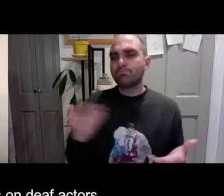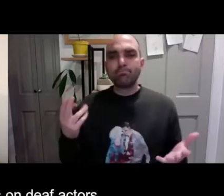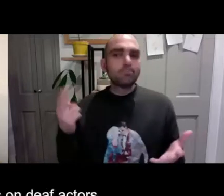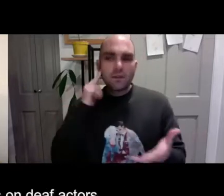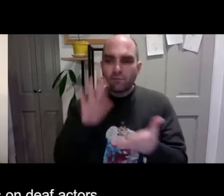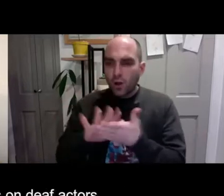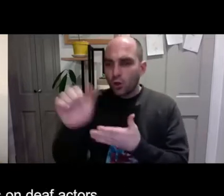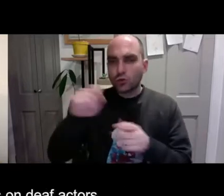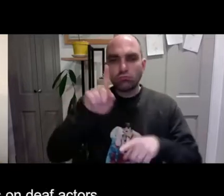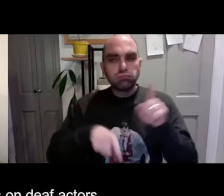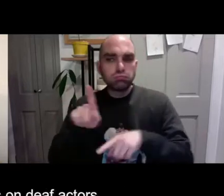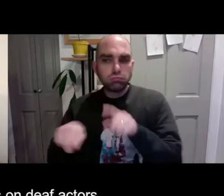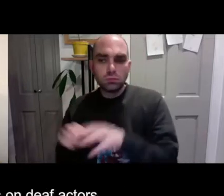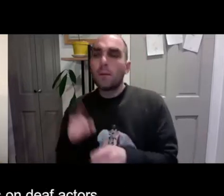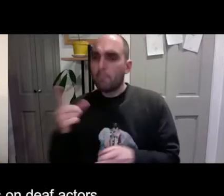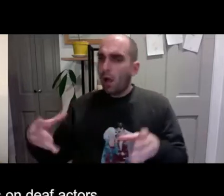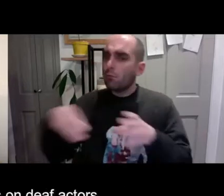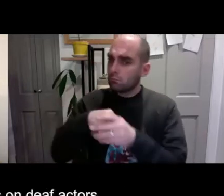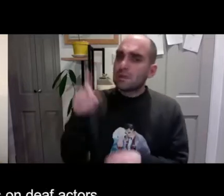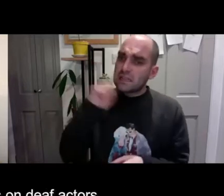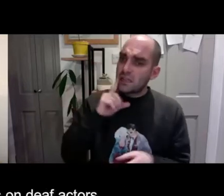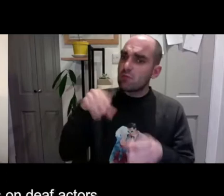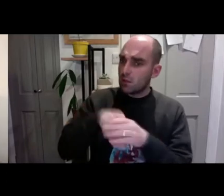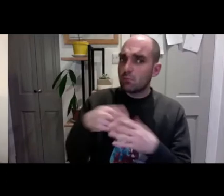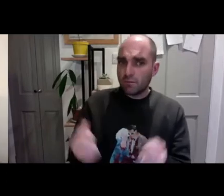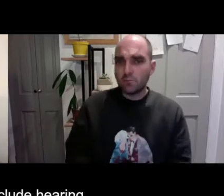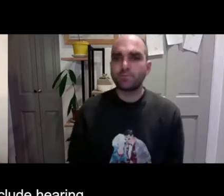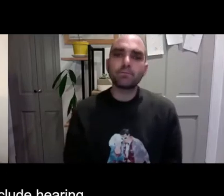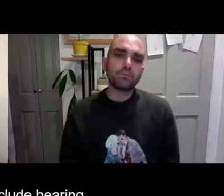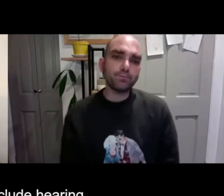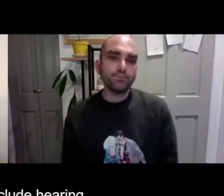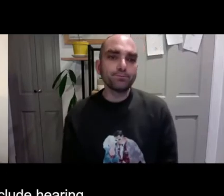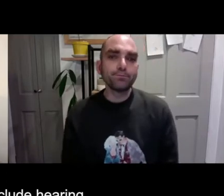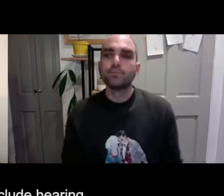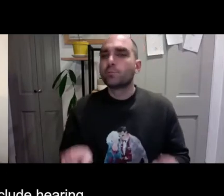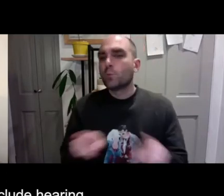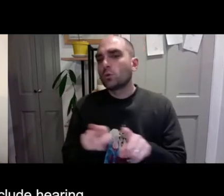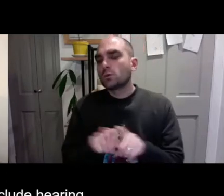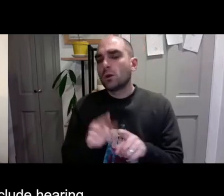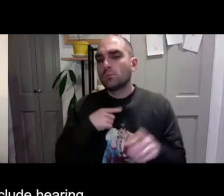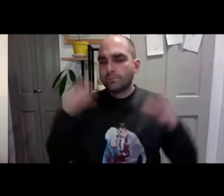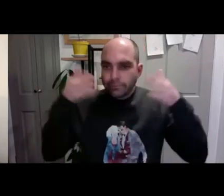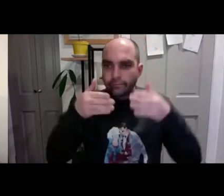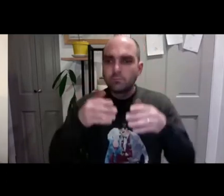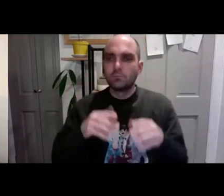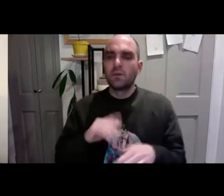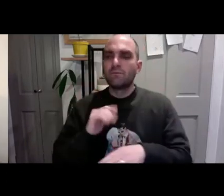And I tend to focus on deaf actors and deaf culture as well. But I do include hearing characters within my projects.